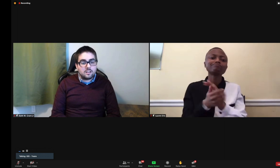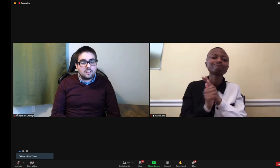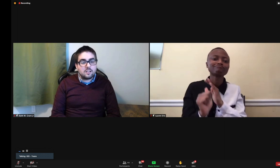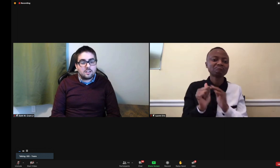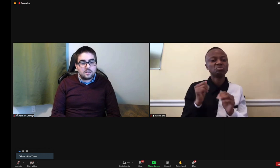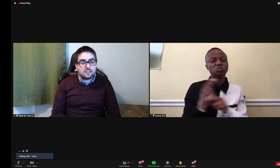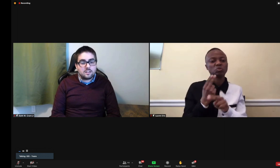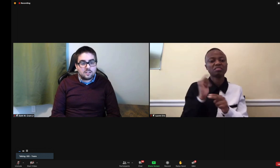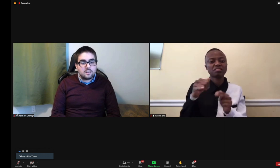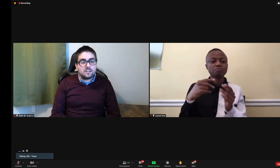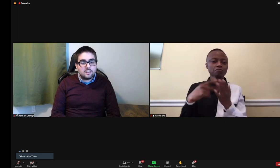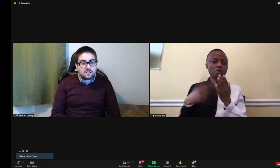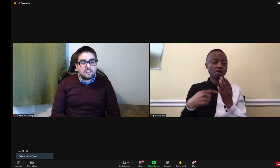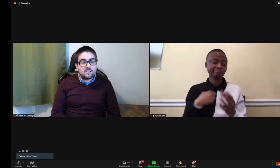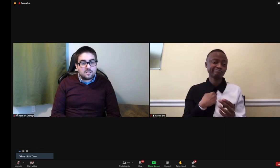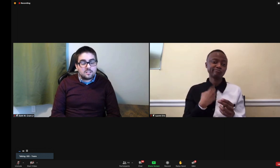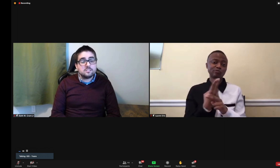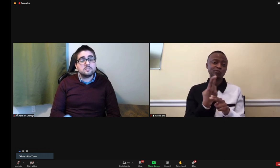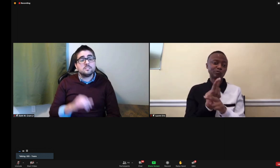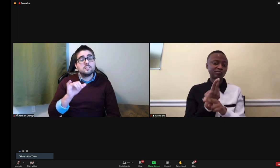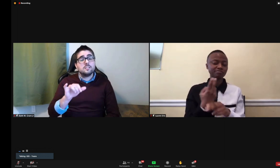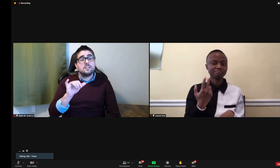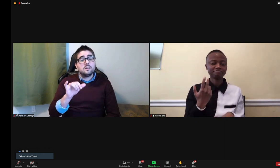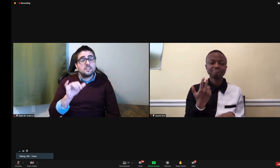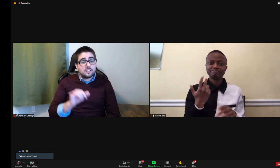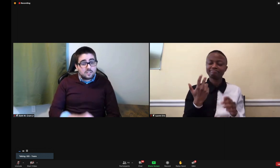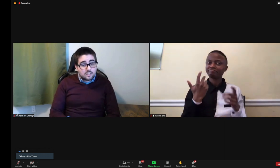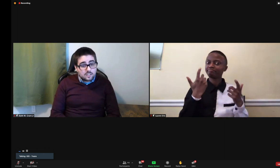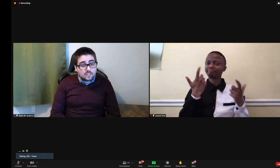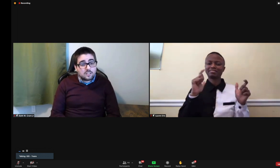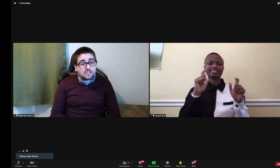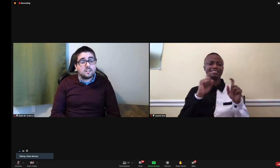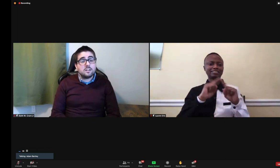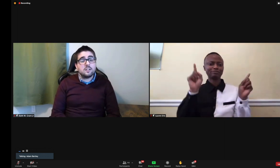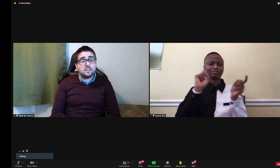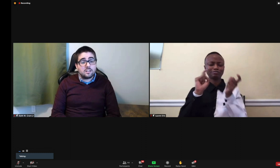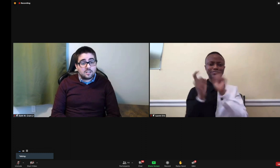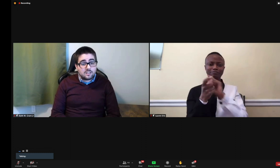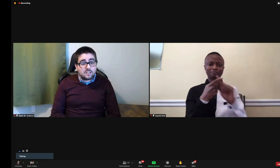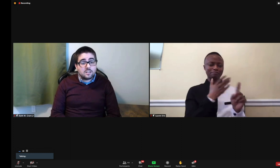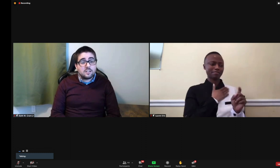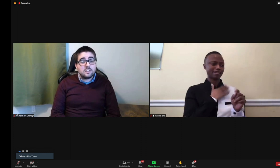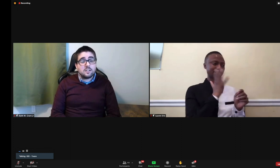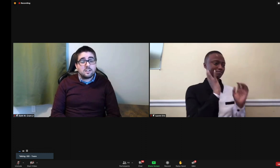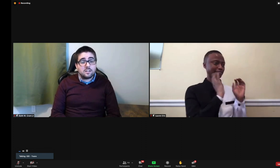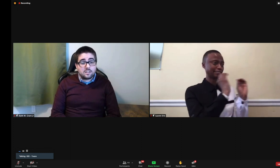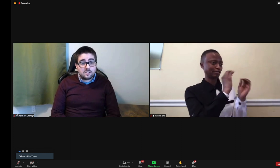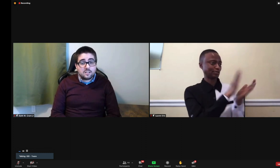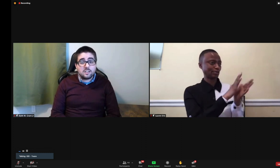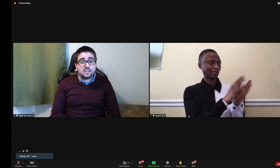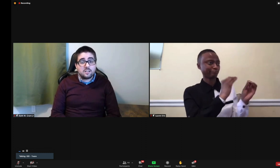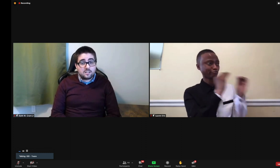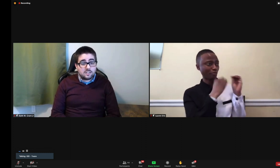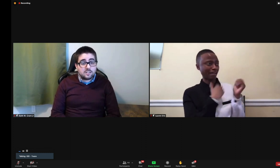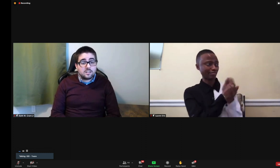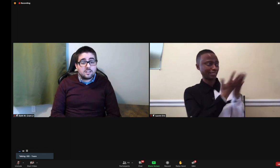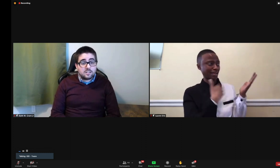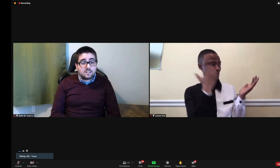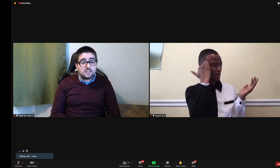specializations, for the most part, the everyday editor can use them. For me, it was a huge shift from what I was taught in film school